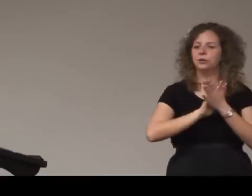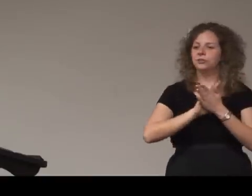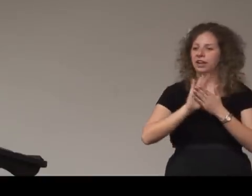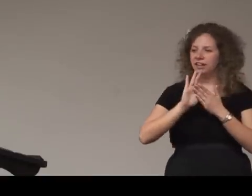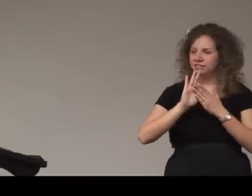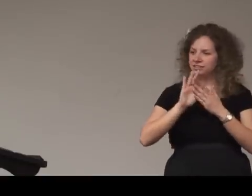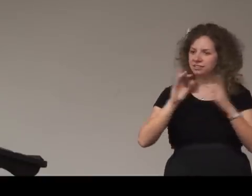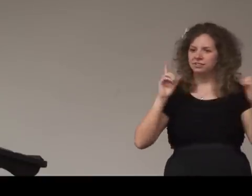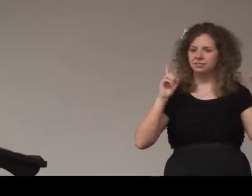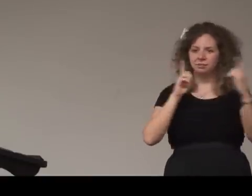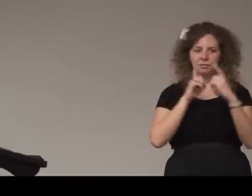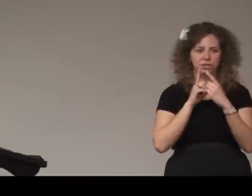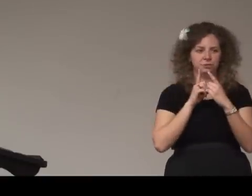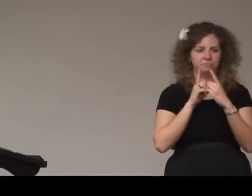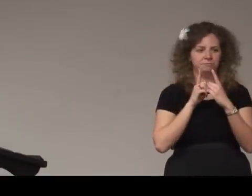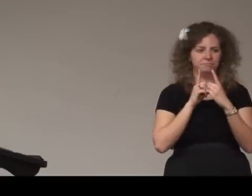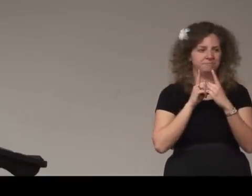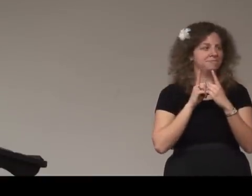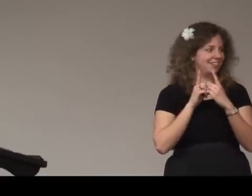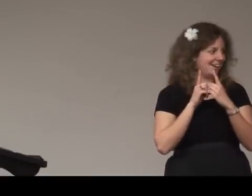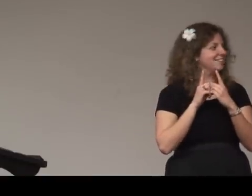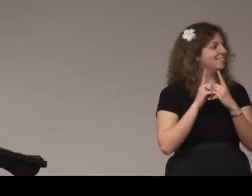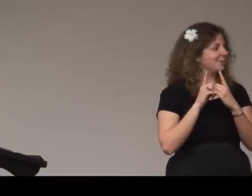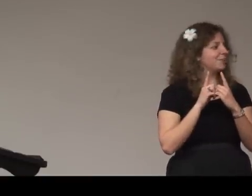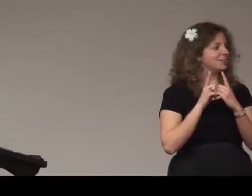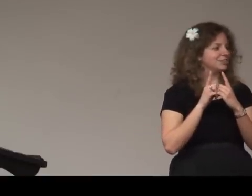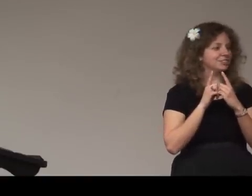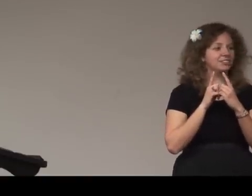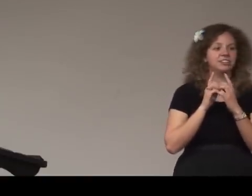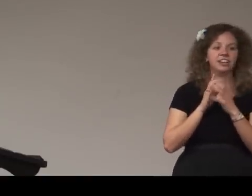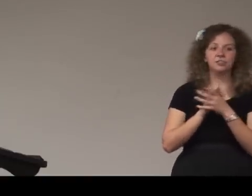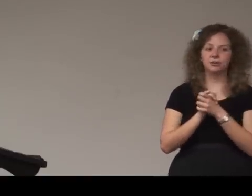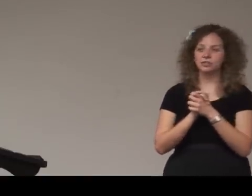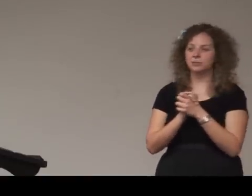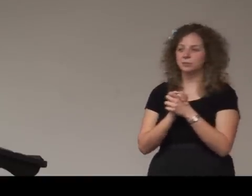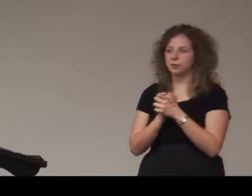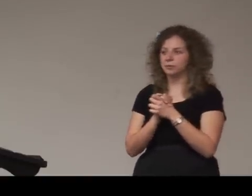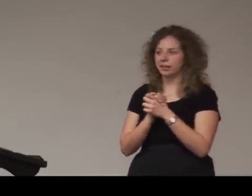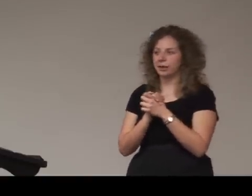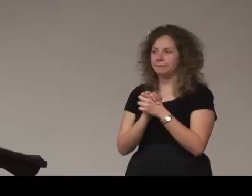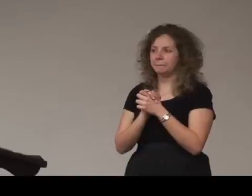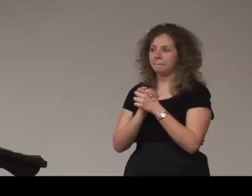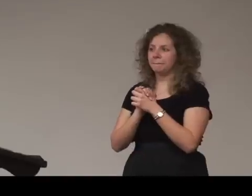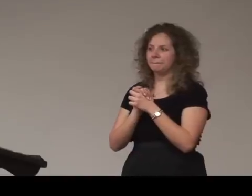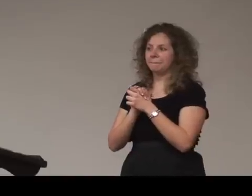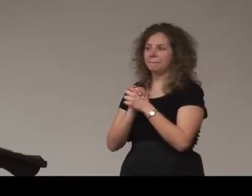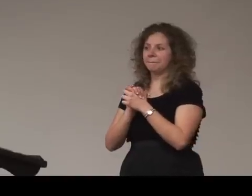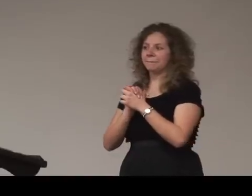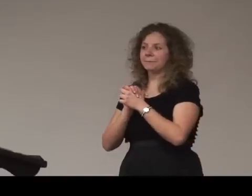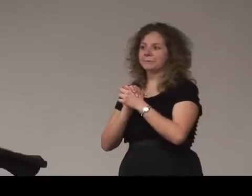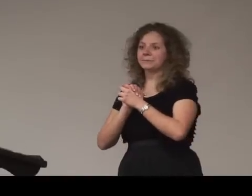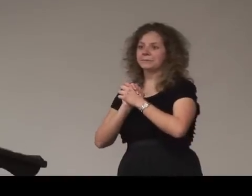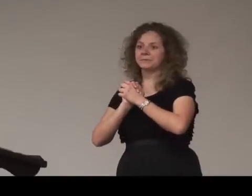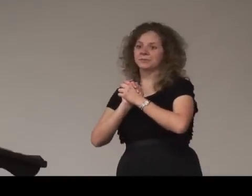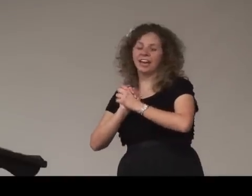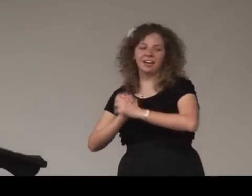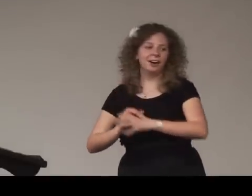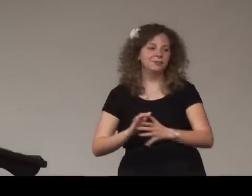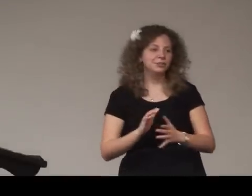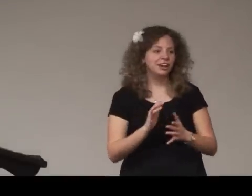go nice to meet you okay good question are there any other questions before we break up okay I want you